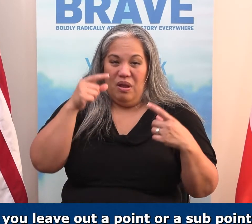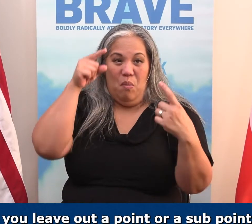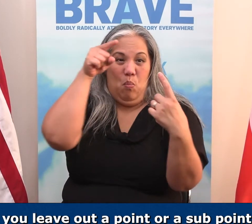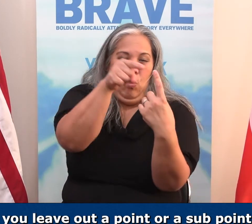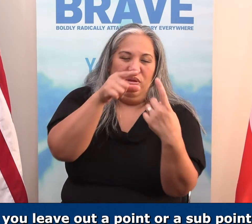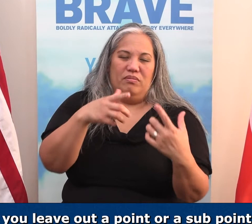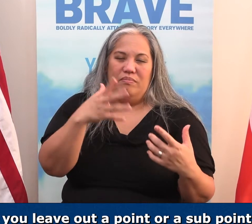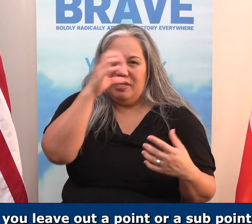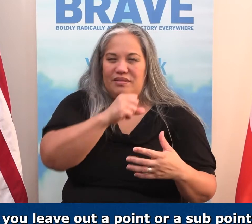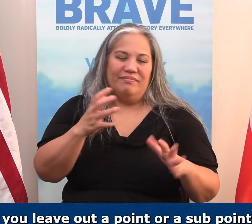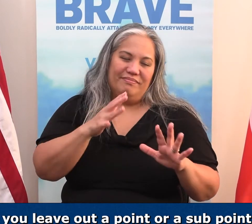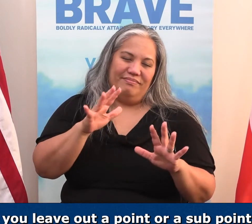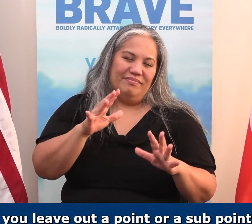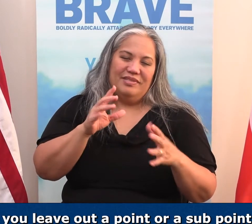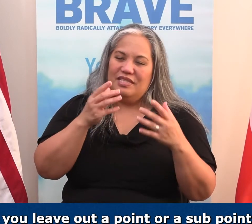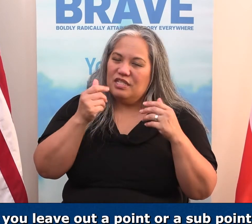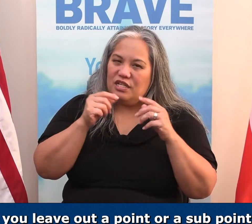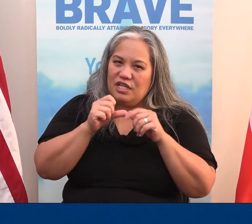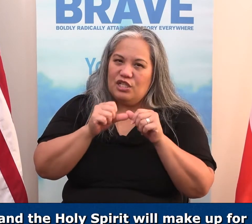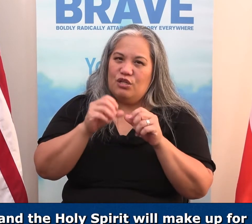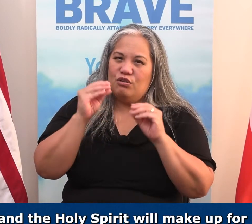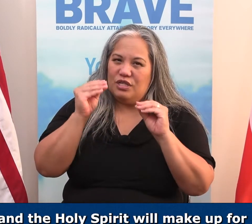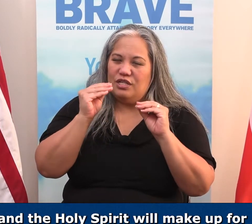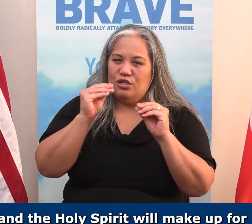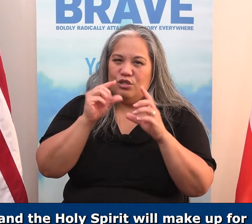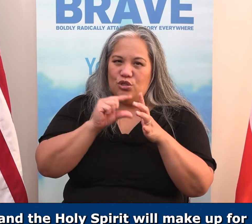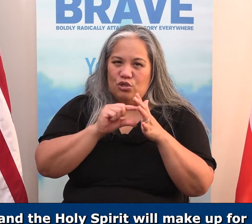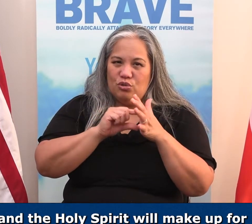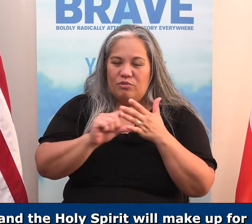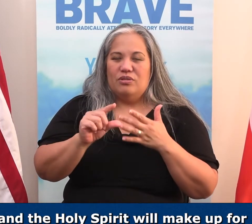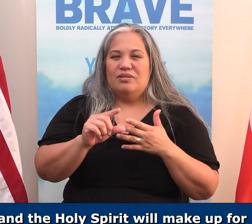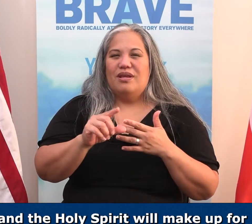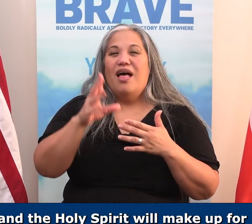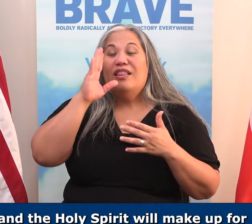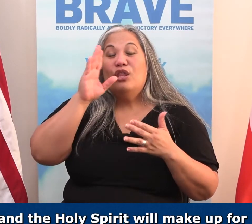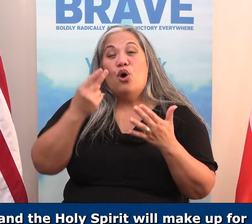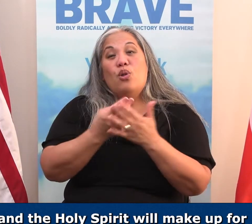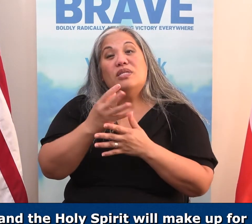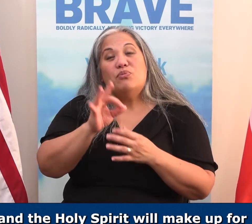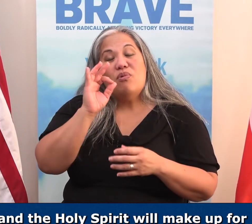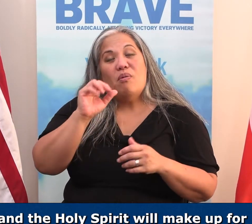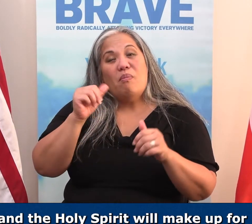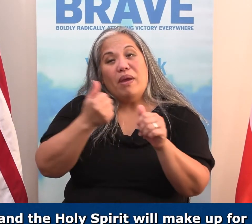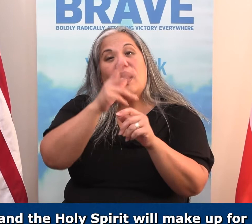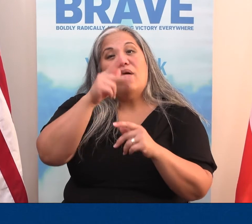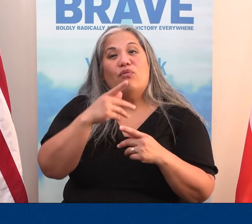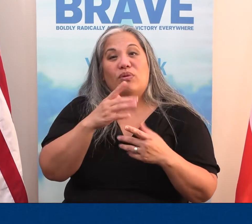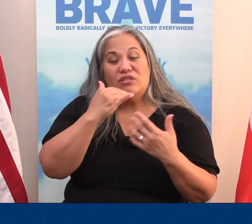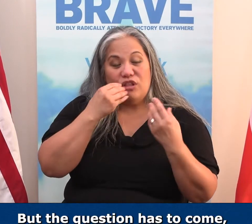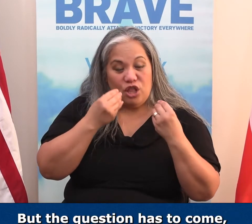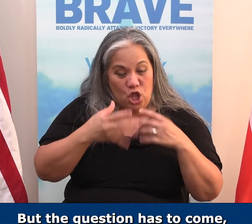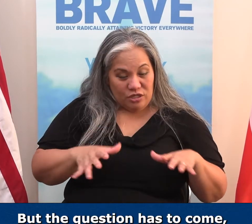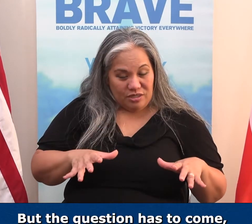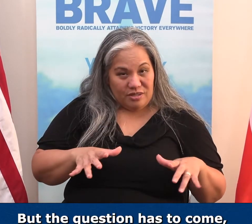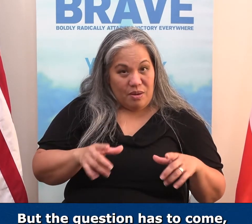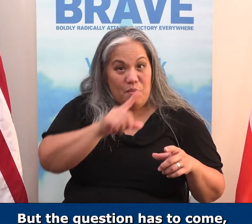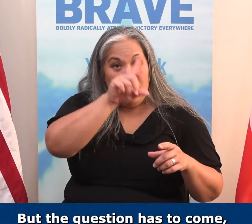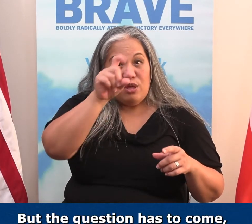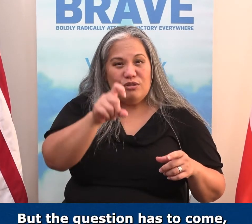Just keep teaching the scriptures, go on through it, and the Holy Spirit will make up for what's lost right there. But the question has to come.